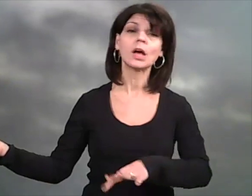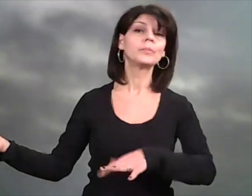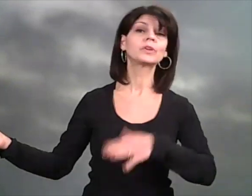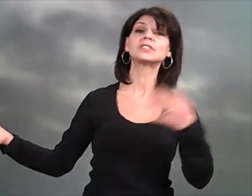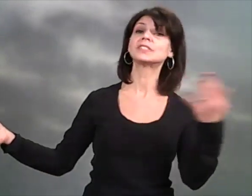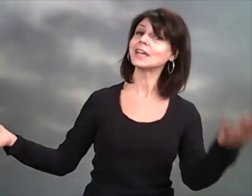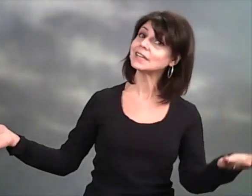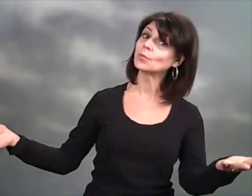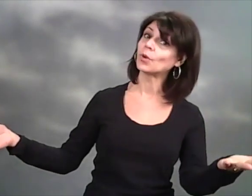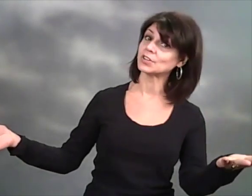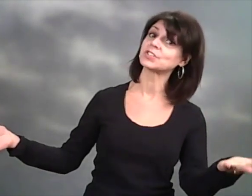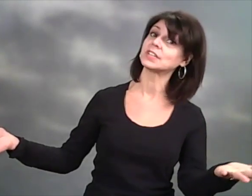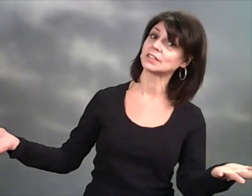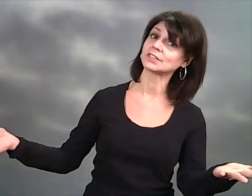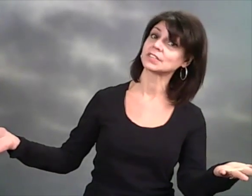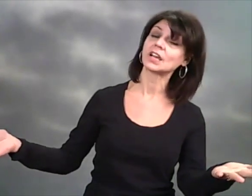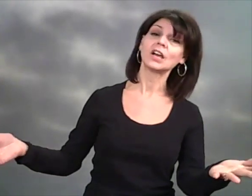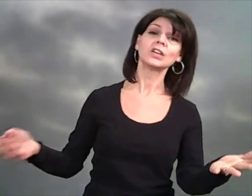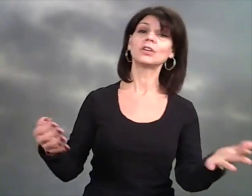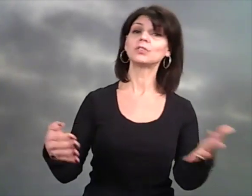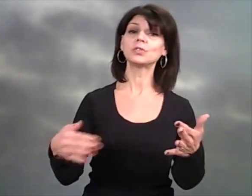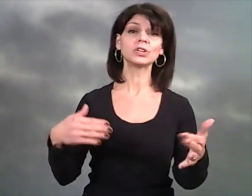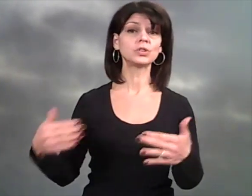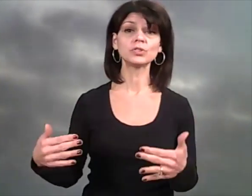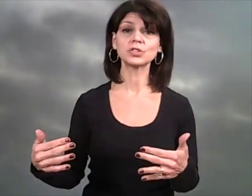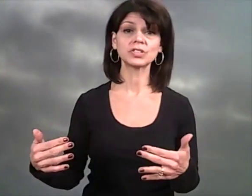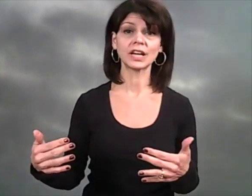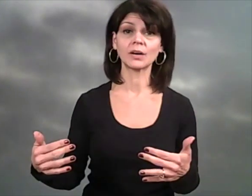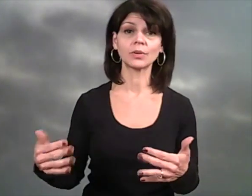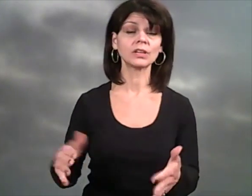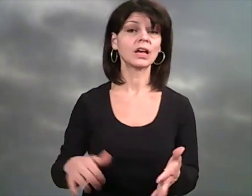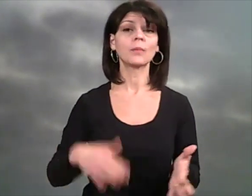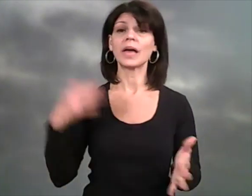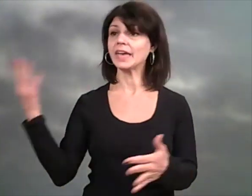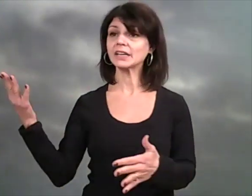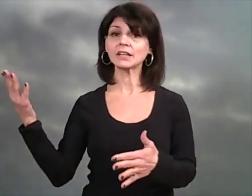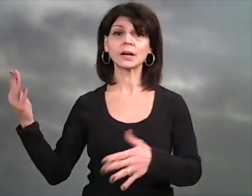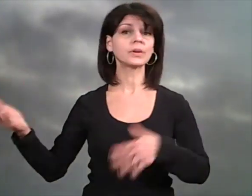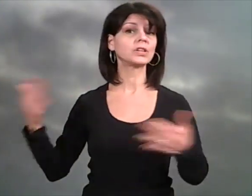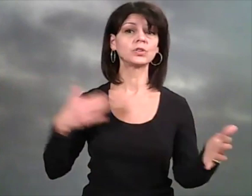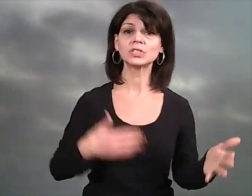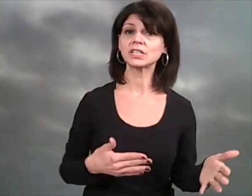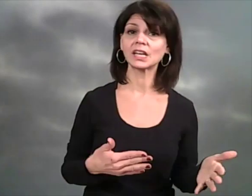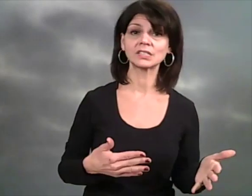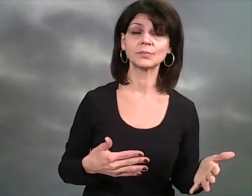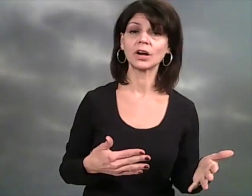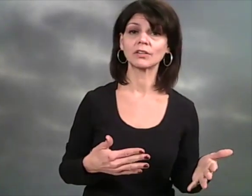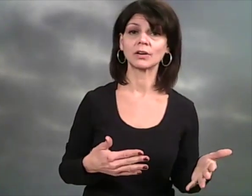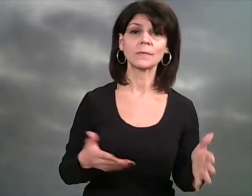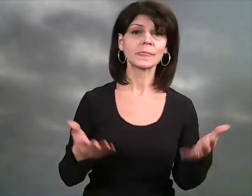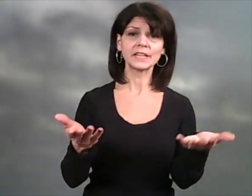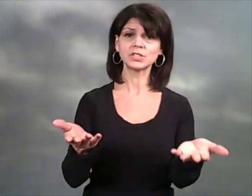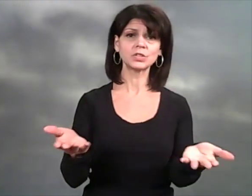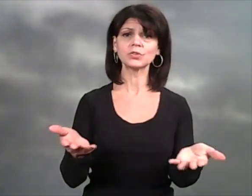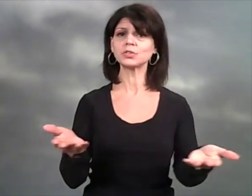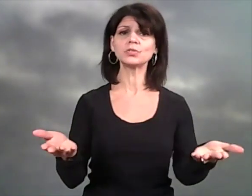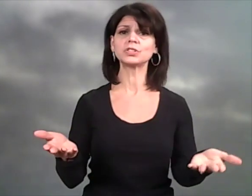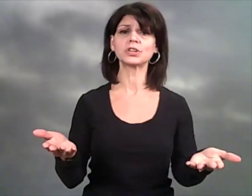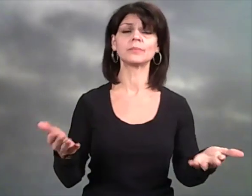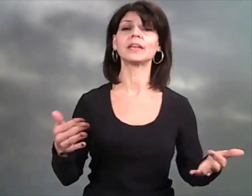because they didn't wash theirs. You know, you could use your towel, hang it up, use it again tomorrow. It's, you determine